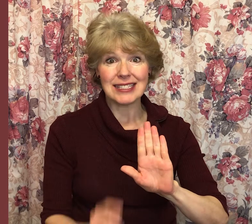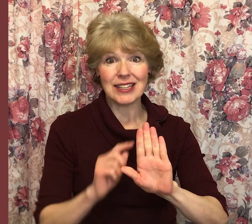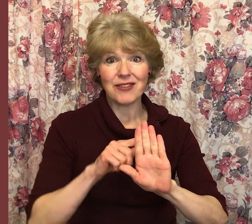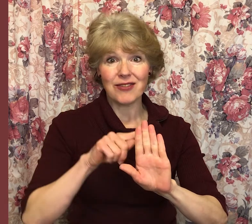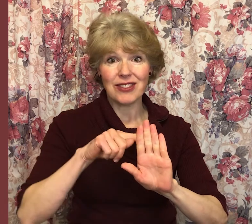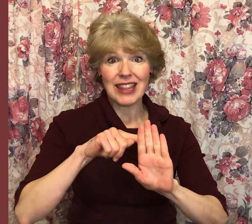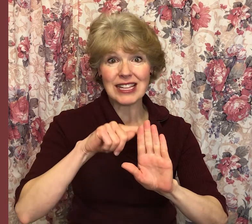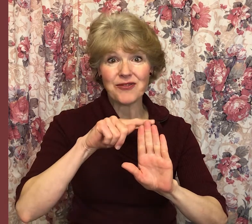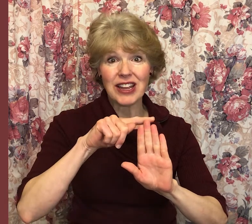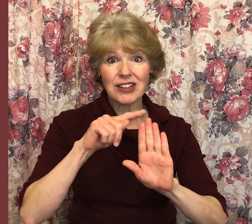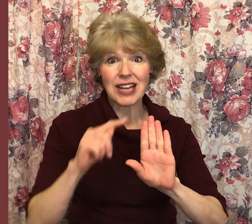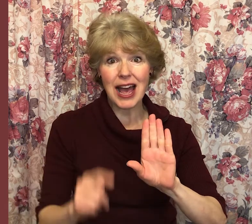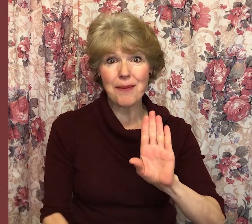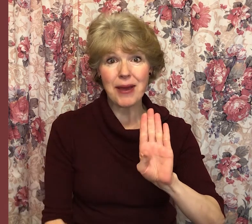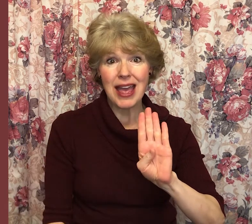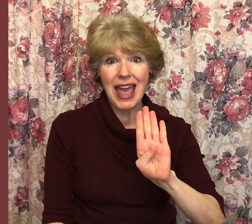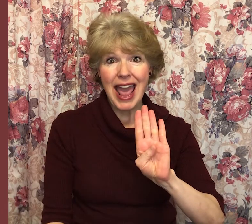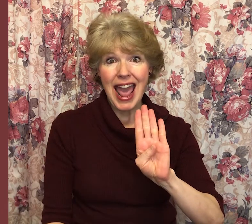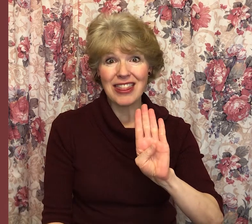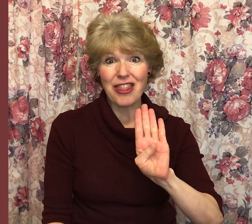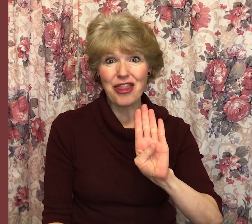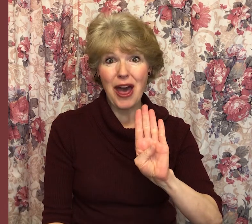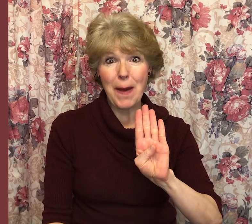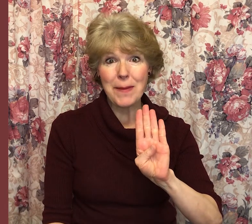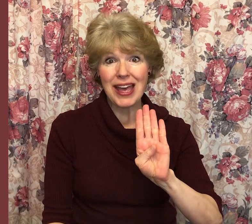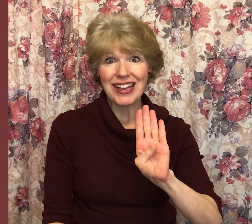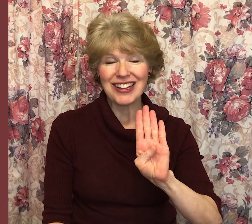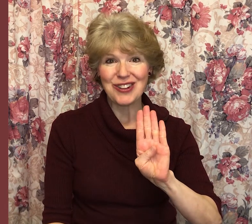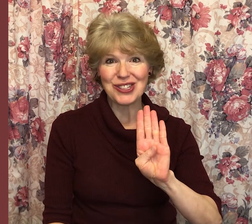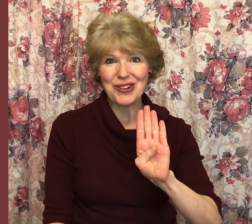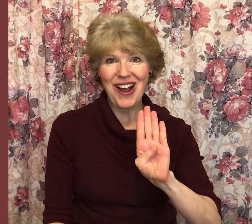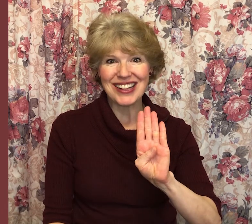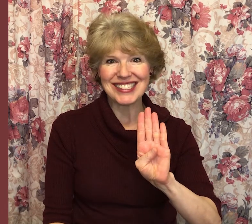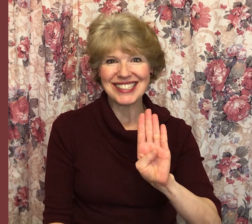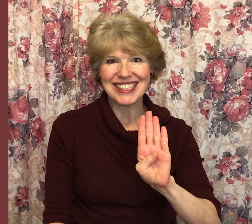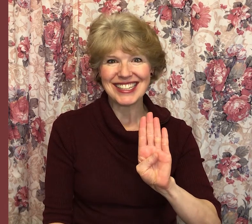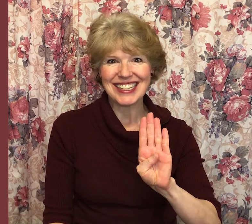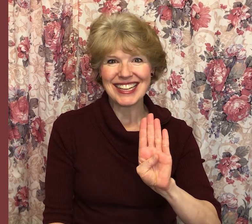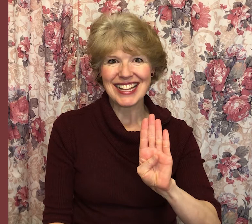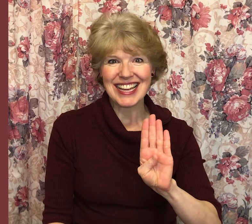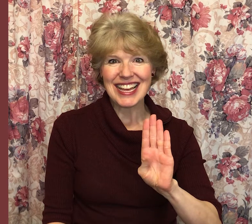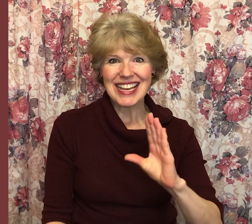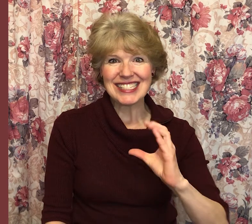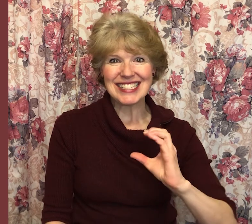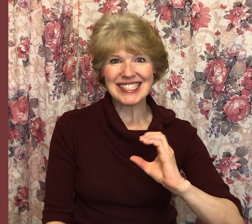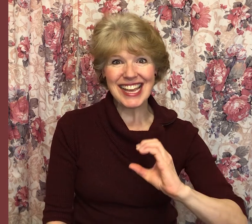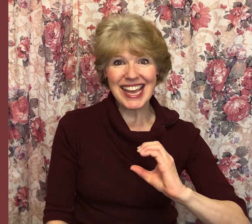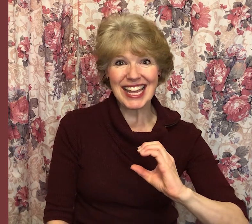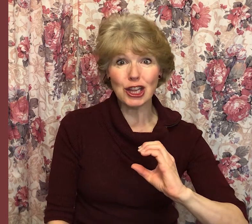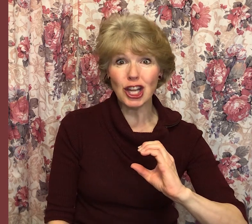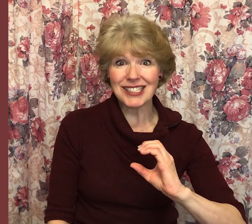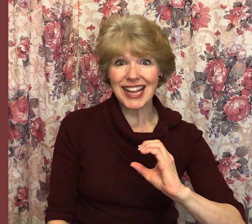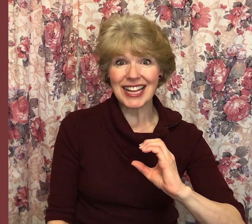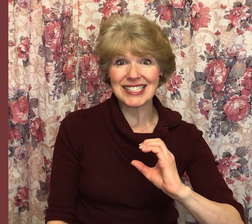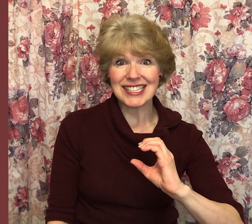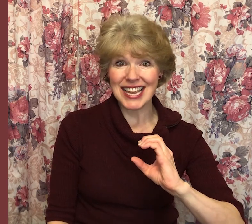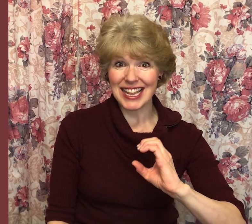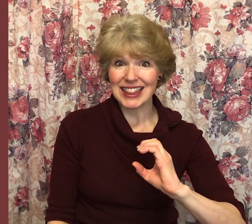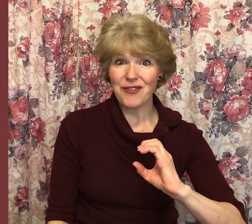these these fingers up and the thumb goes across. C looks like a C. The